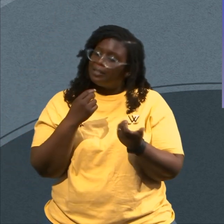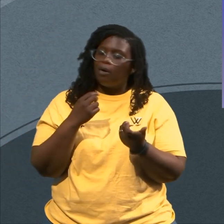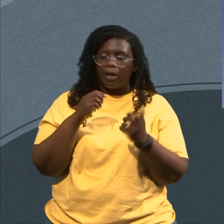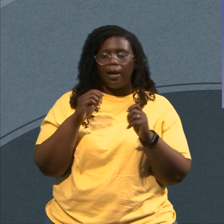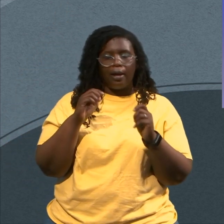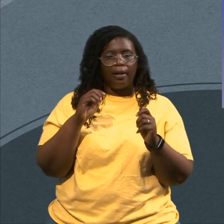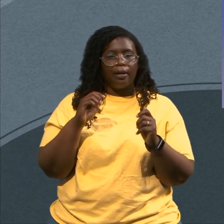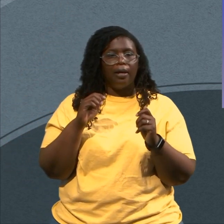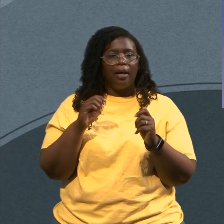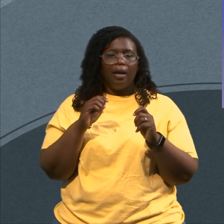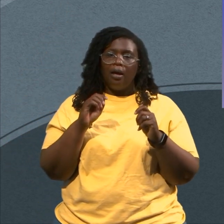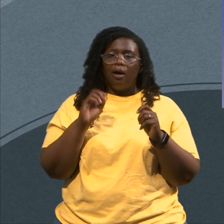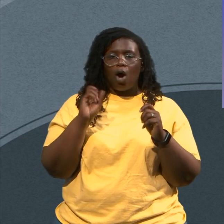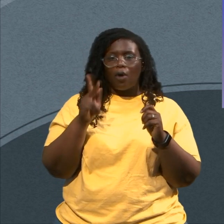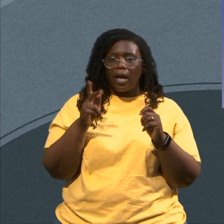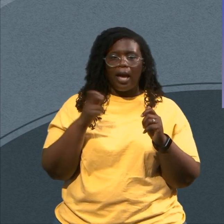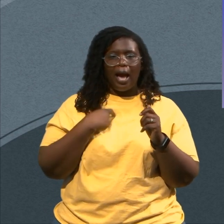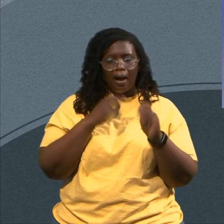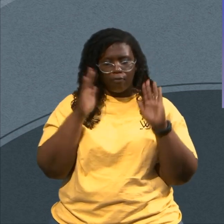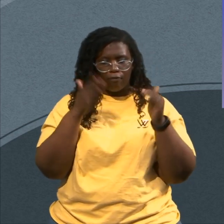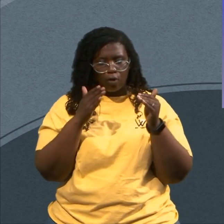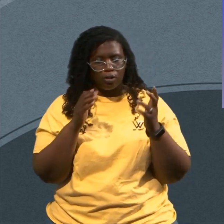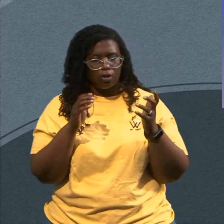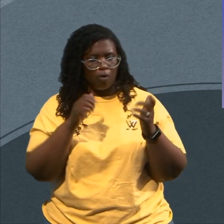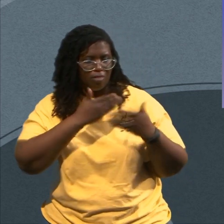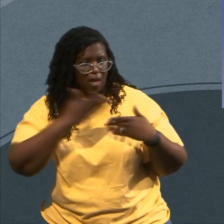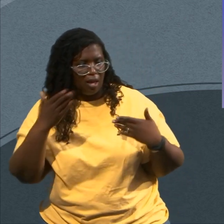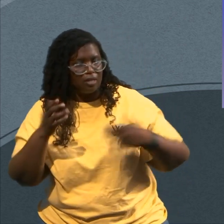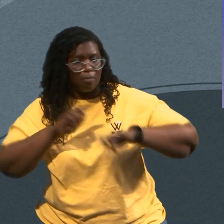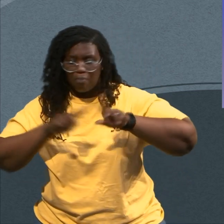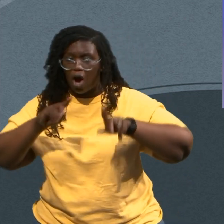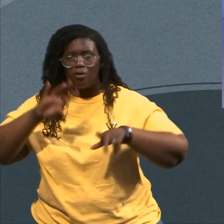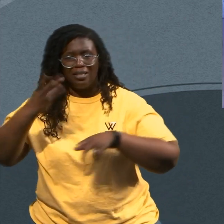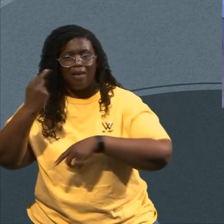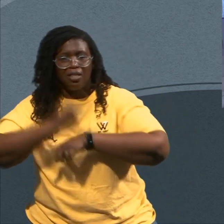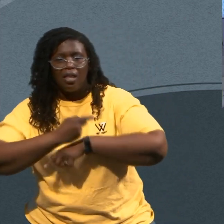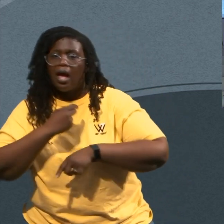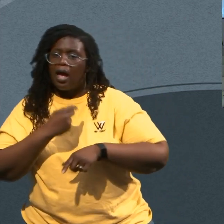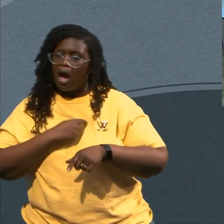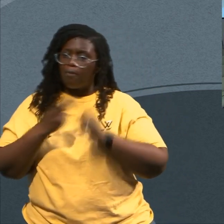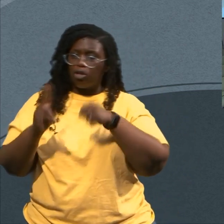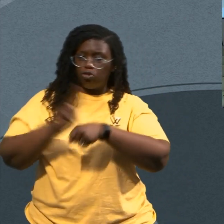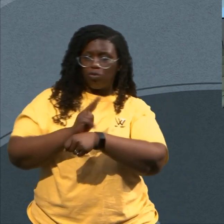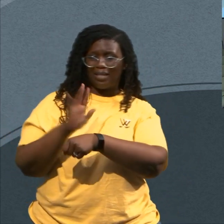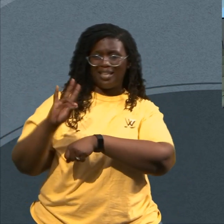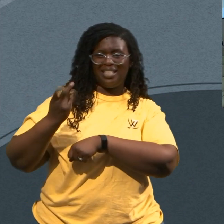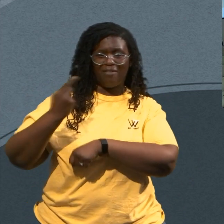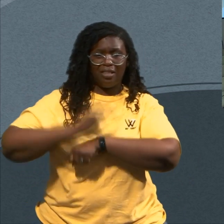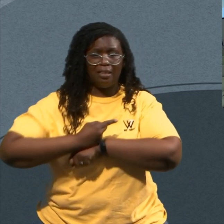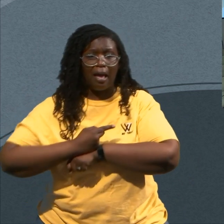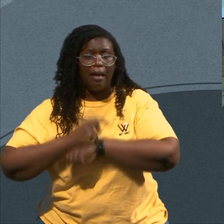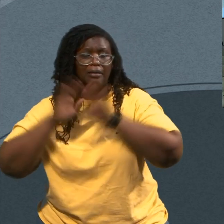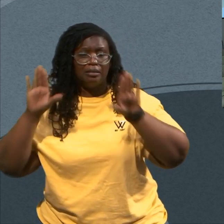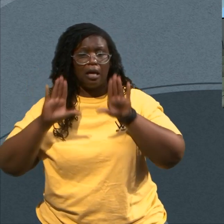The Seventh Day I'm Going Worship God Because I'm Going To Take A Moment To Hit Pause To Reverence Him